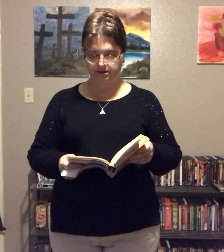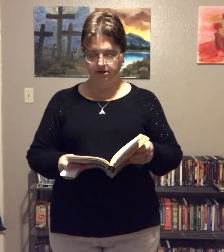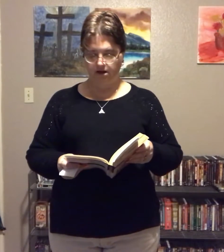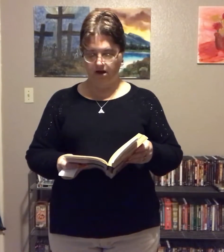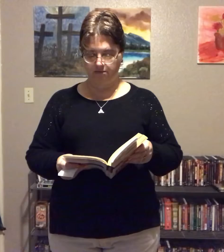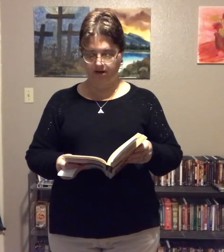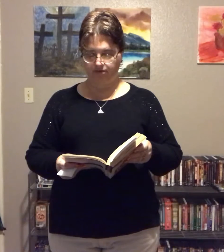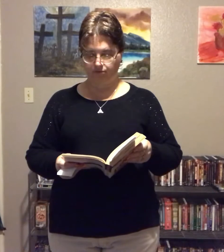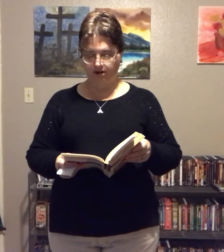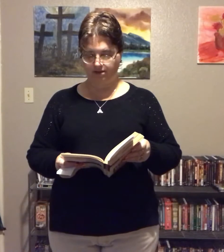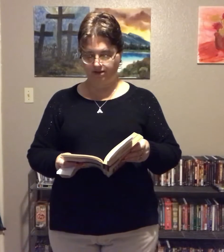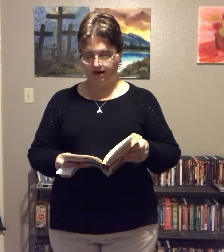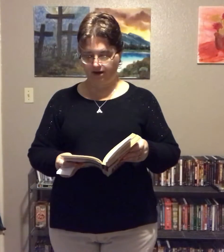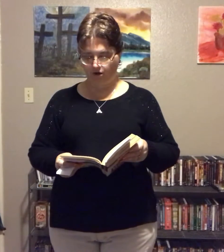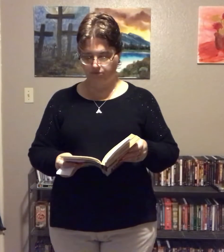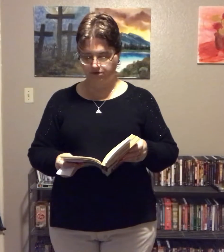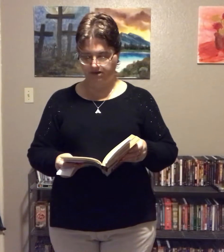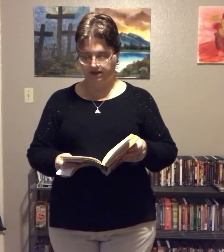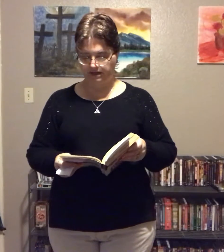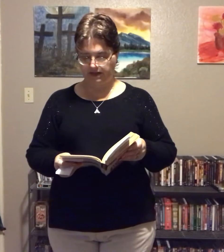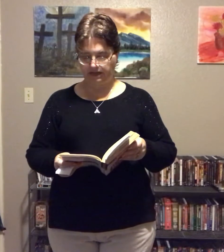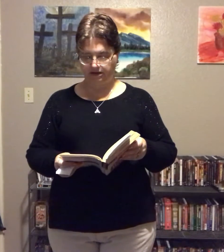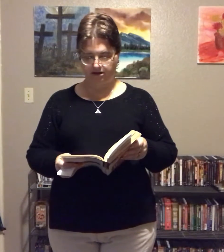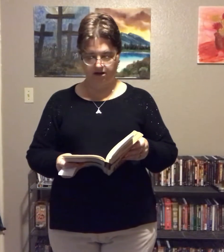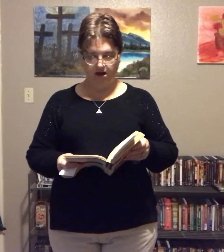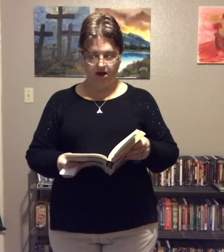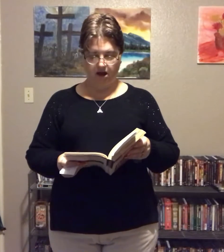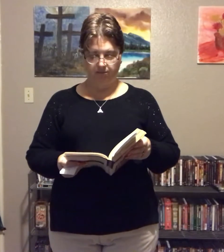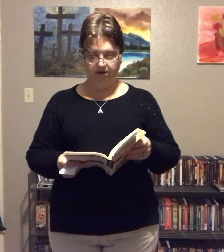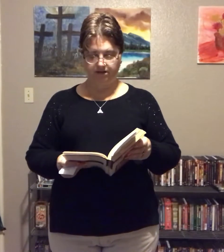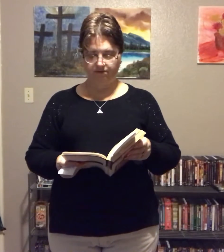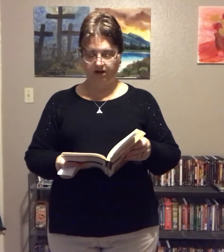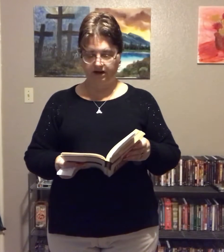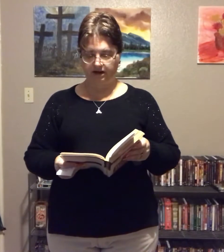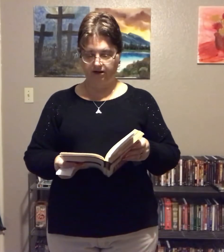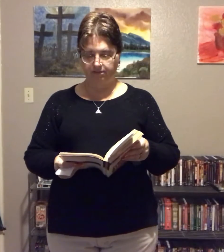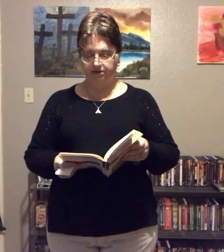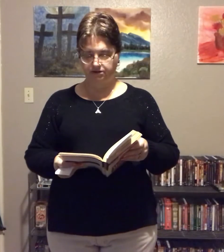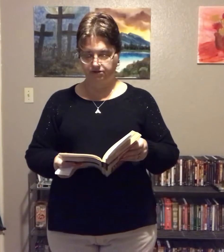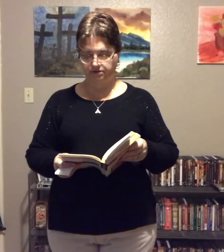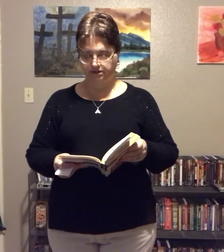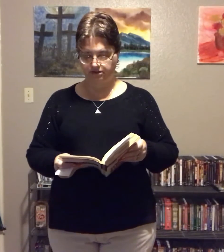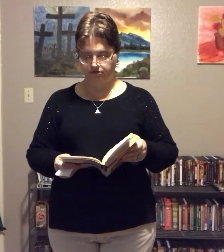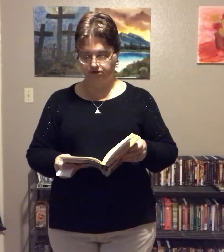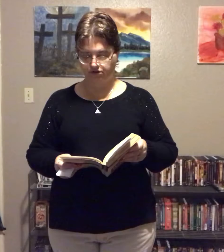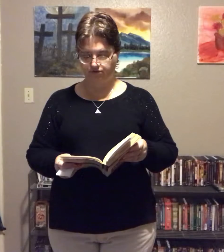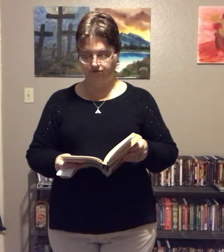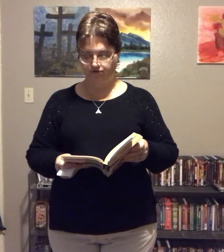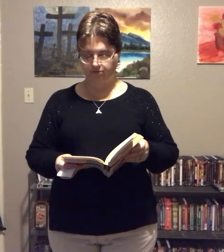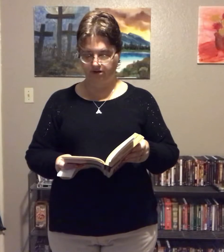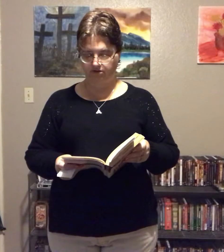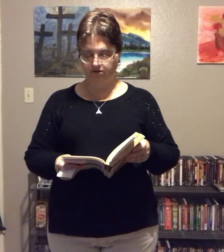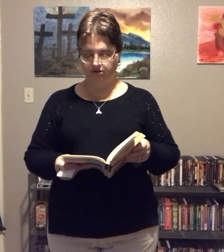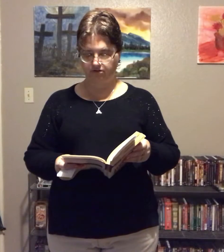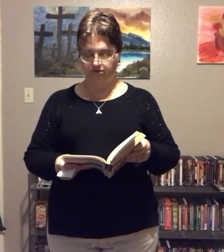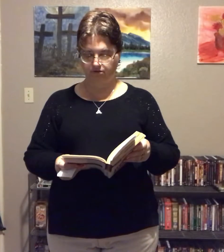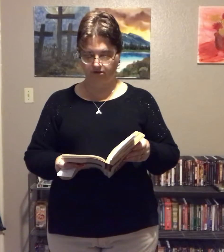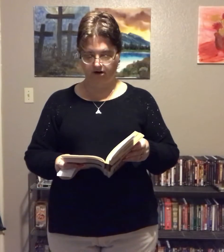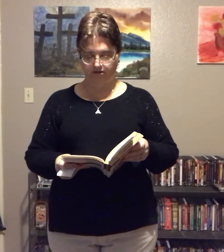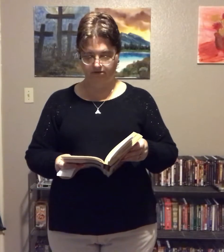I am at the rate that I hope to maintain. I believe God allowed me to lose a little to confirm His goodness and grace.